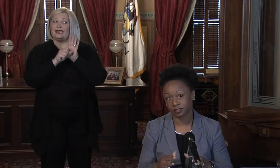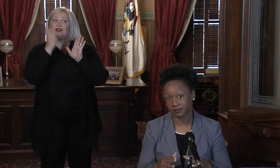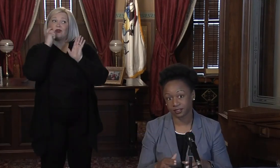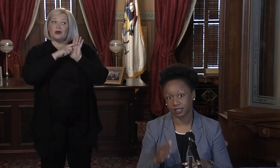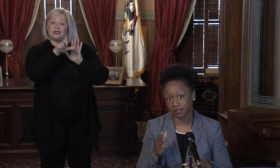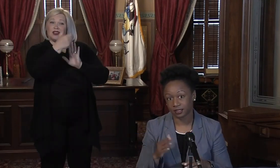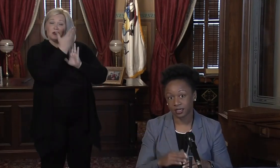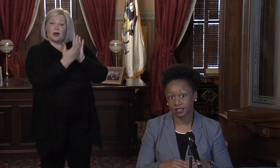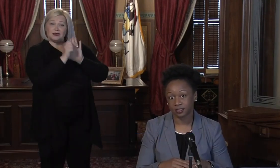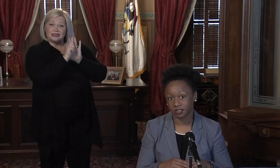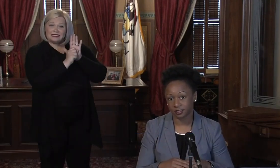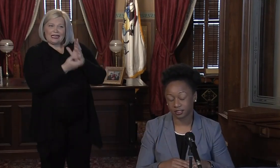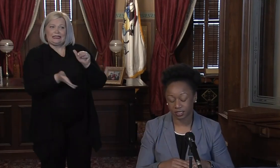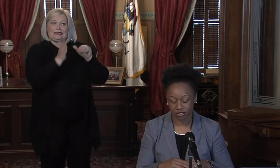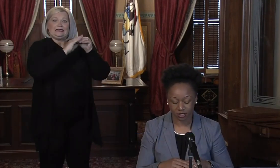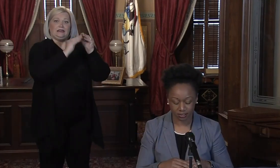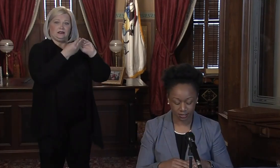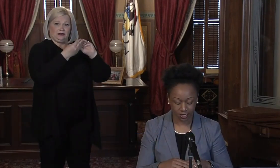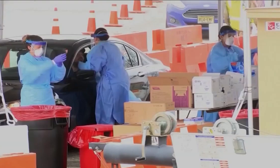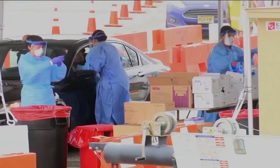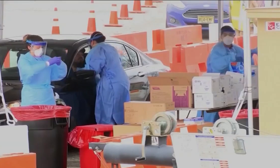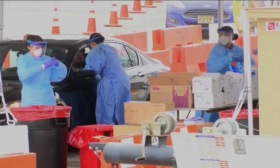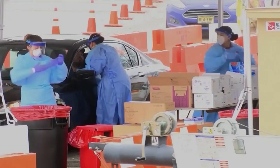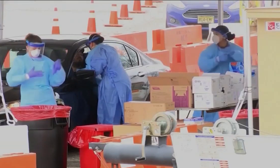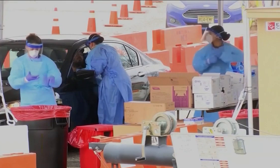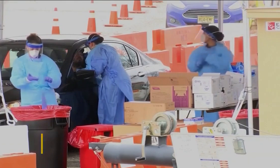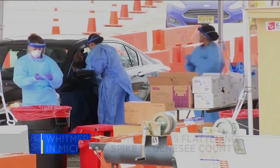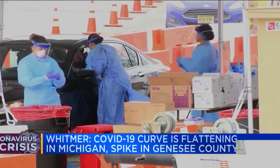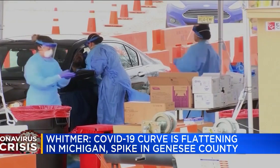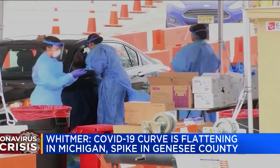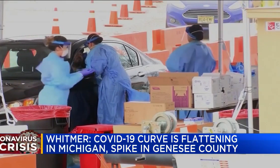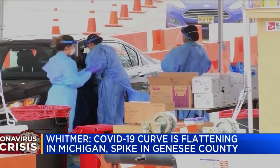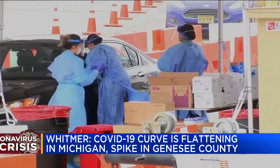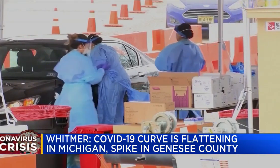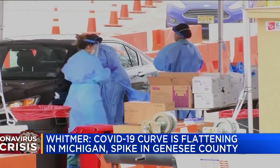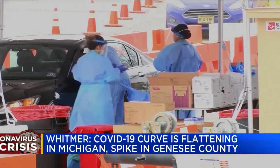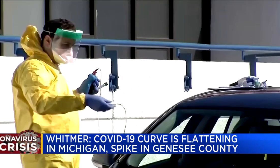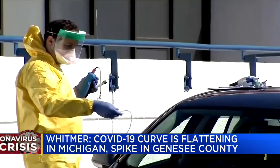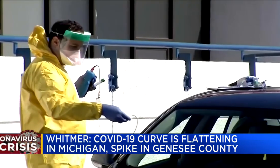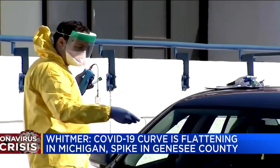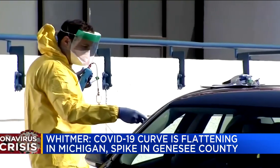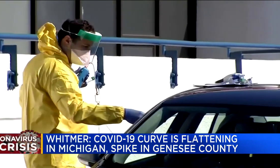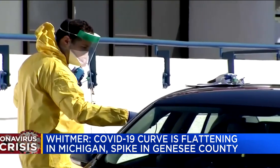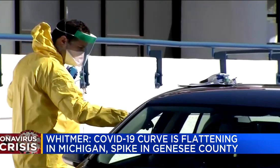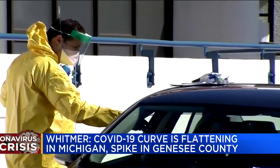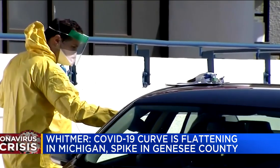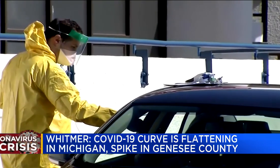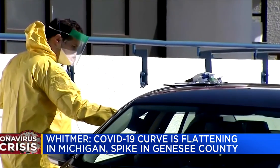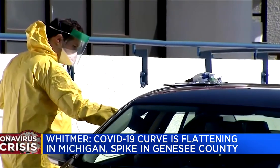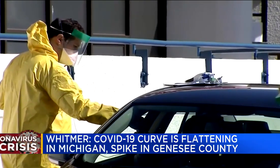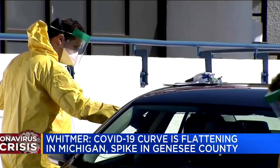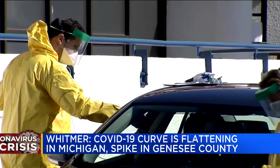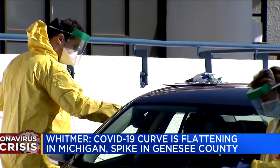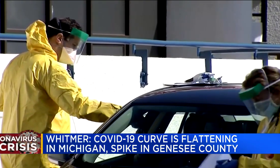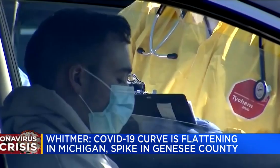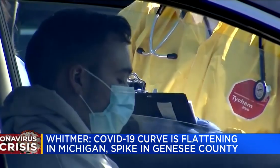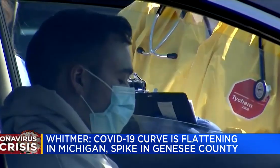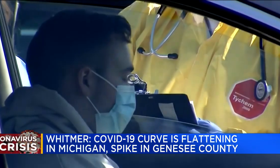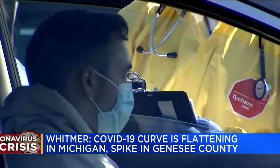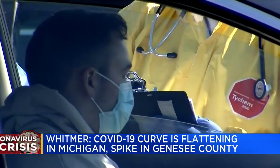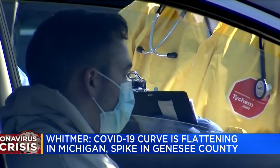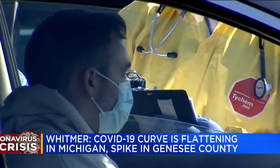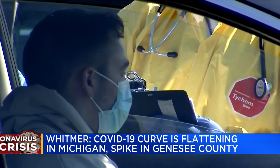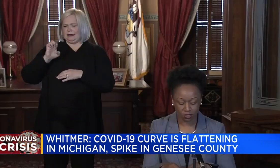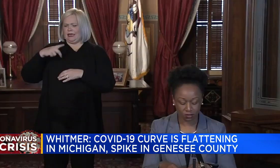in some parts of the state, such as in Genesee County. We're working very closely with our team of epidemiologists in the